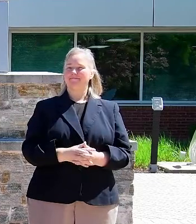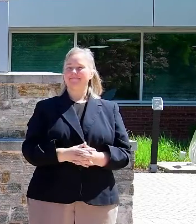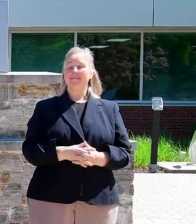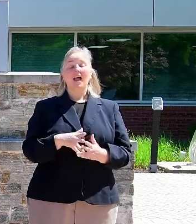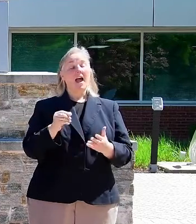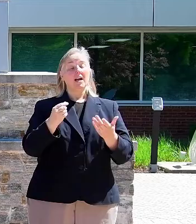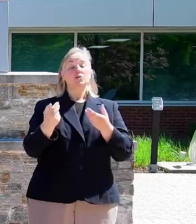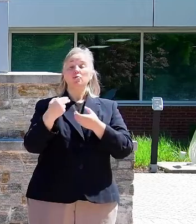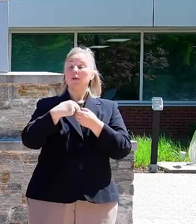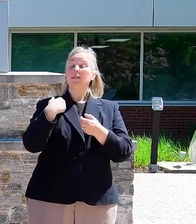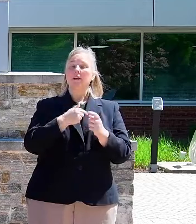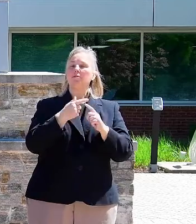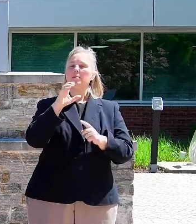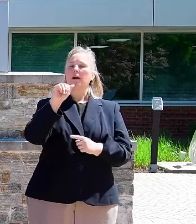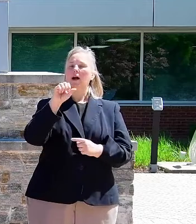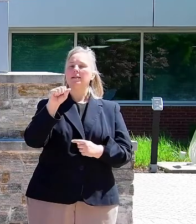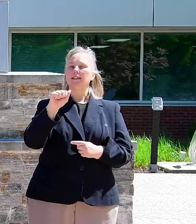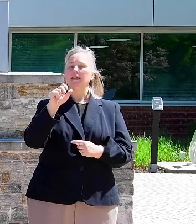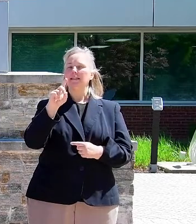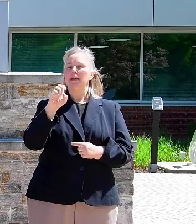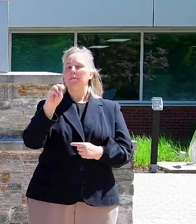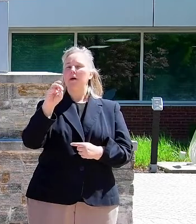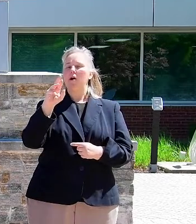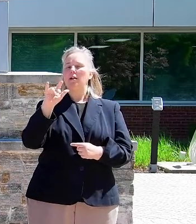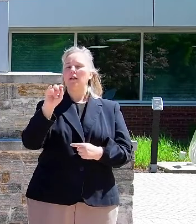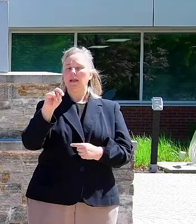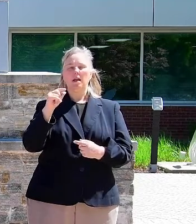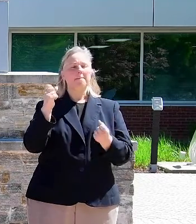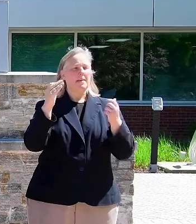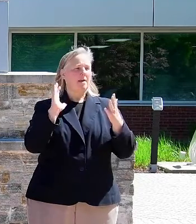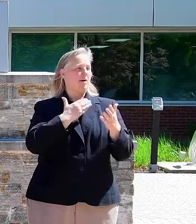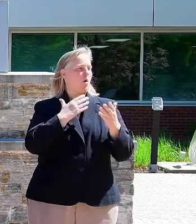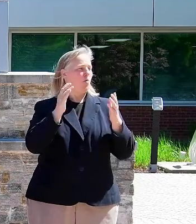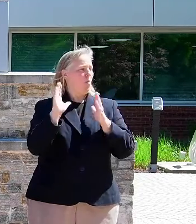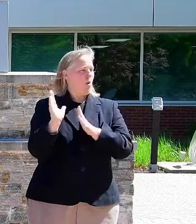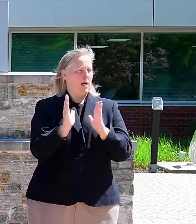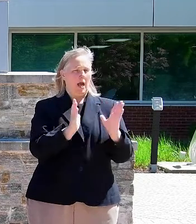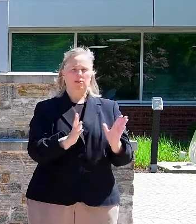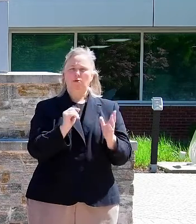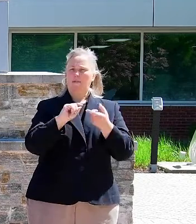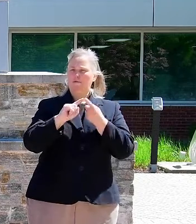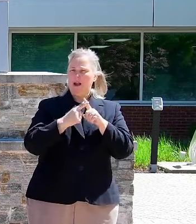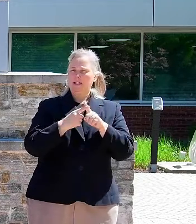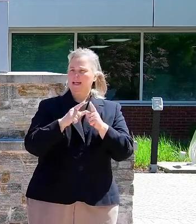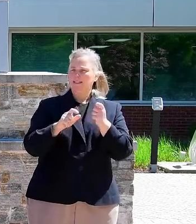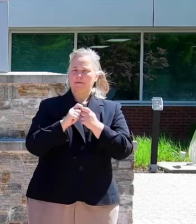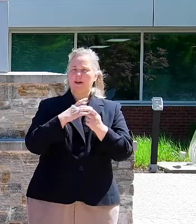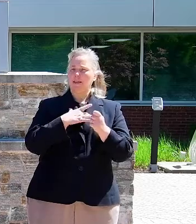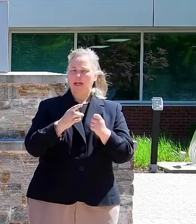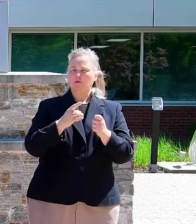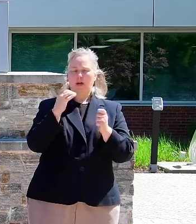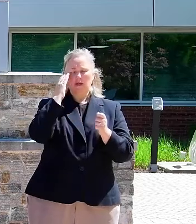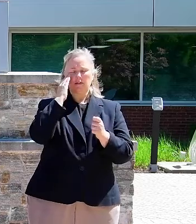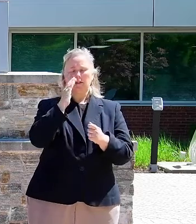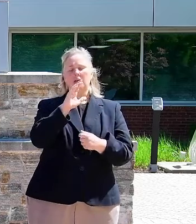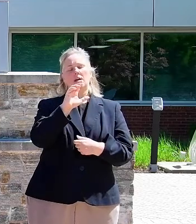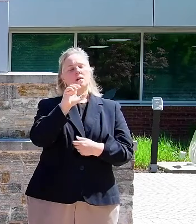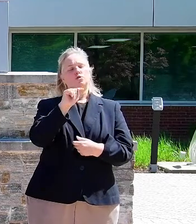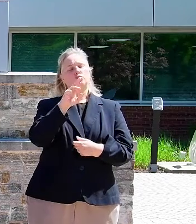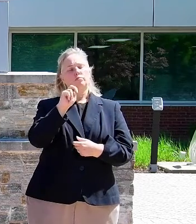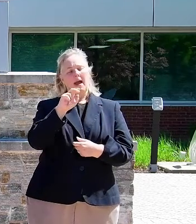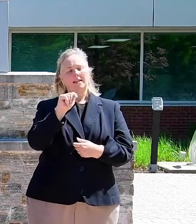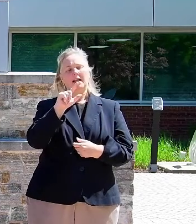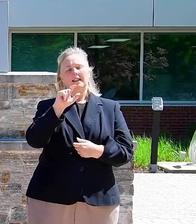And joining us from Casa de Maryland, we have many of our organizers and friends, and specifically like to acknowledge Trent Leon Lierman,